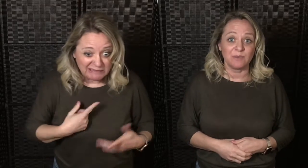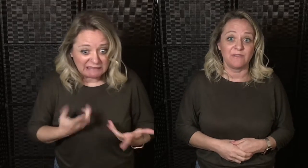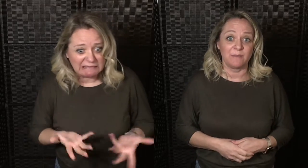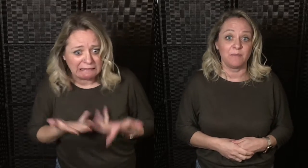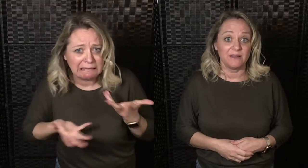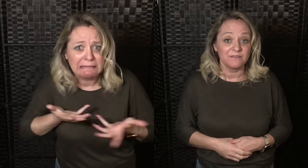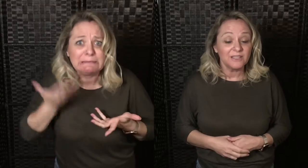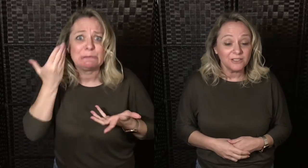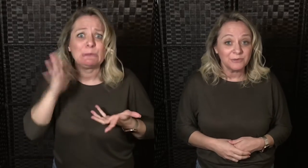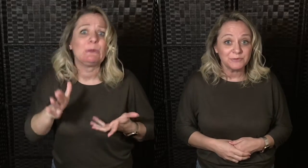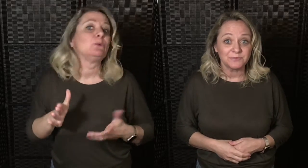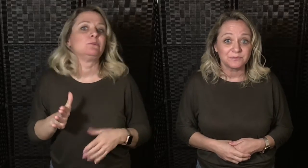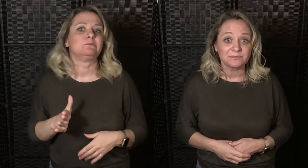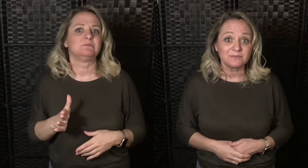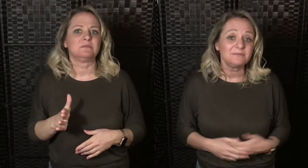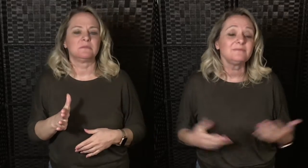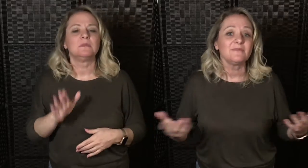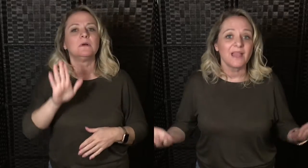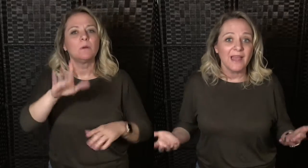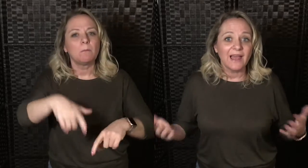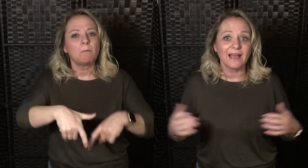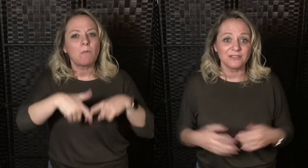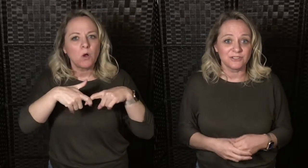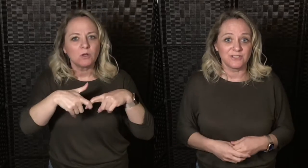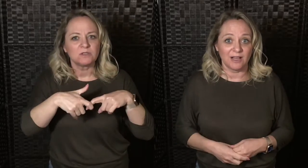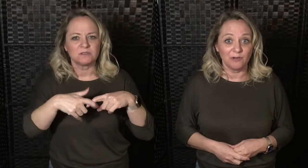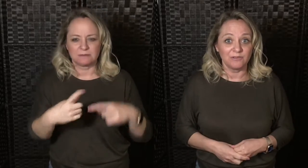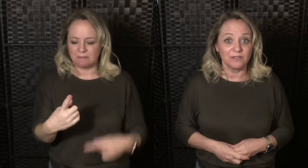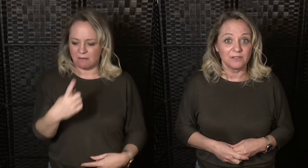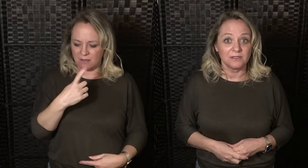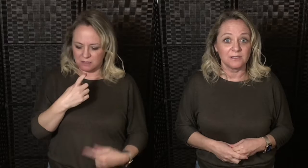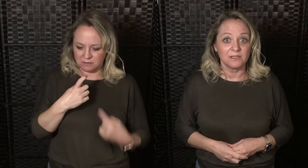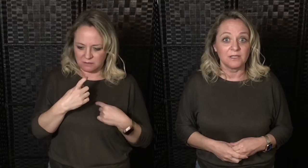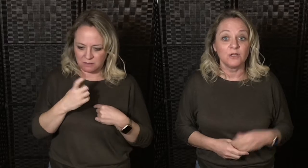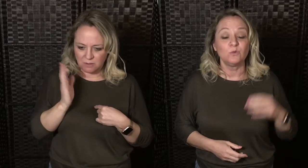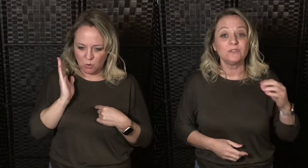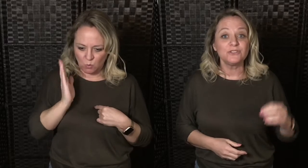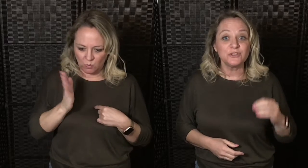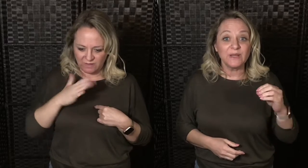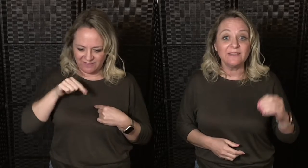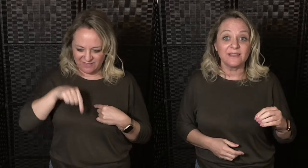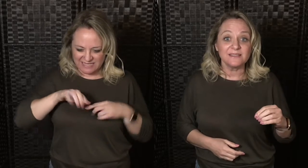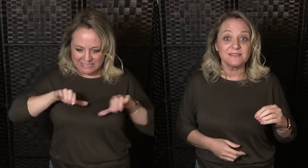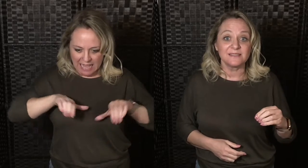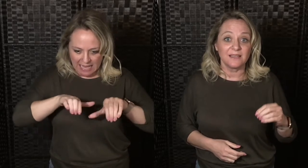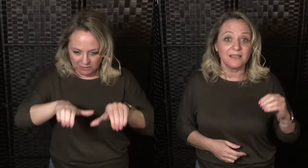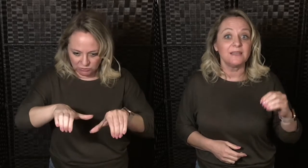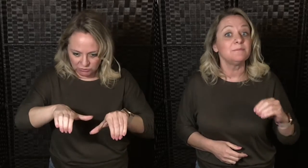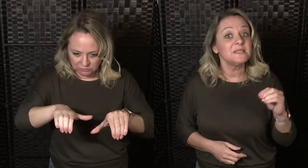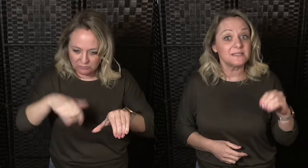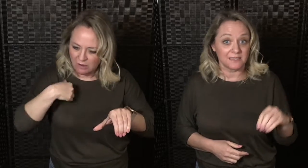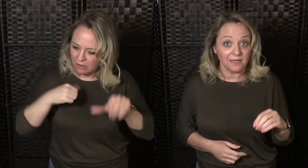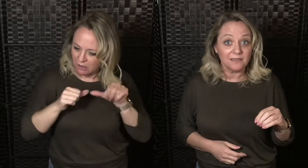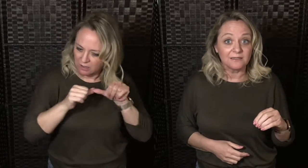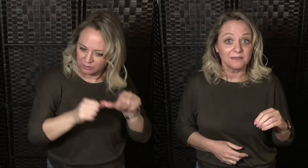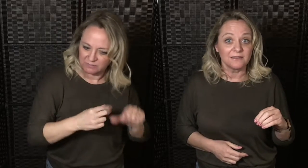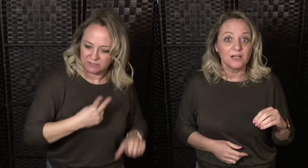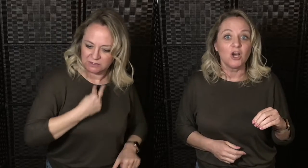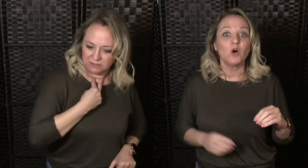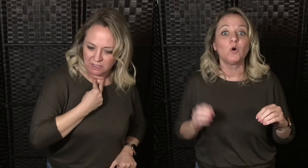benefit you. Ask yourself, will doing this keep me stuck or